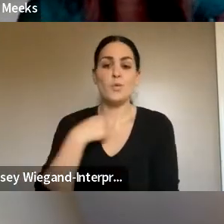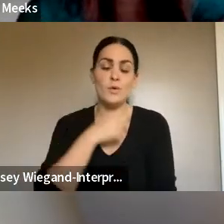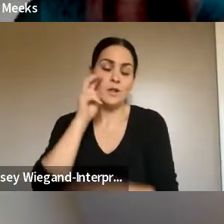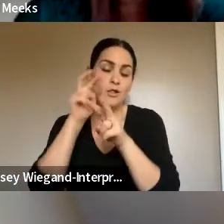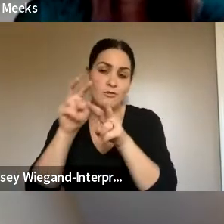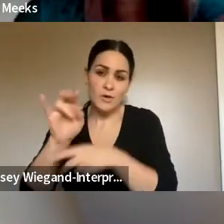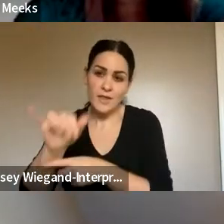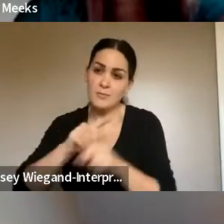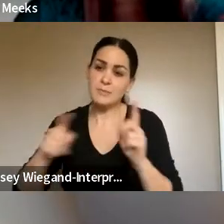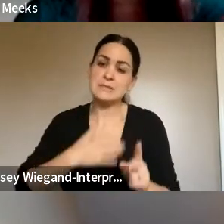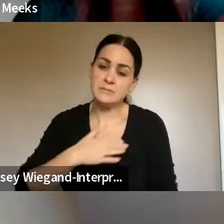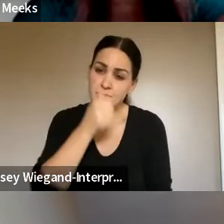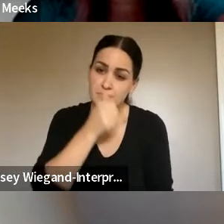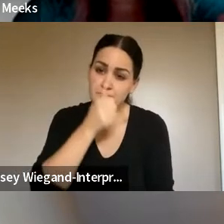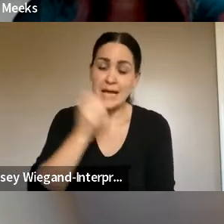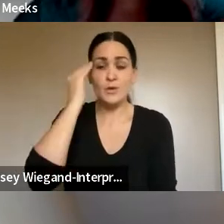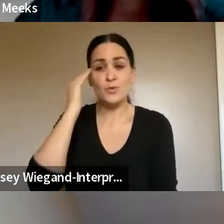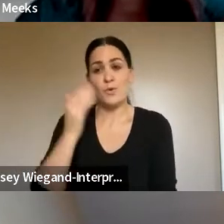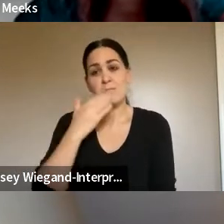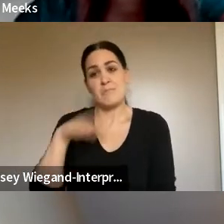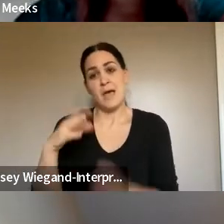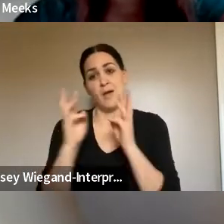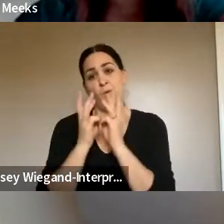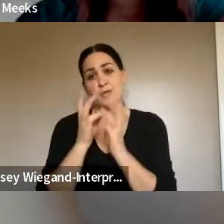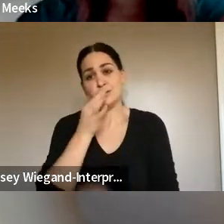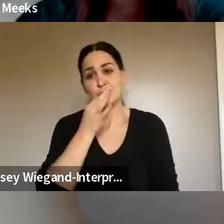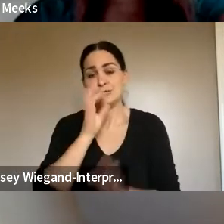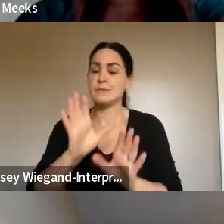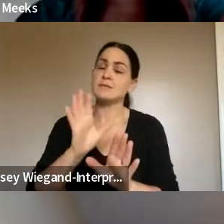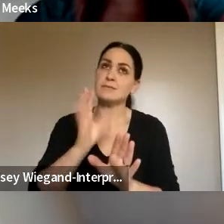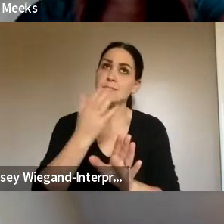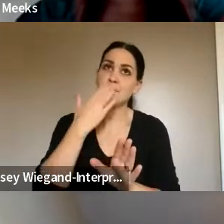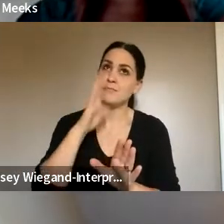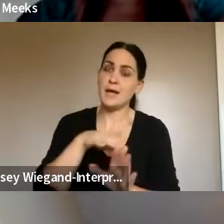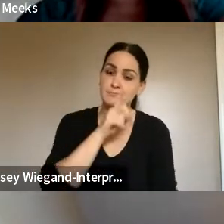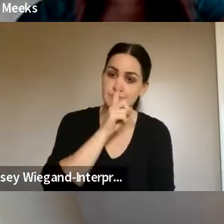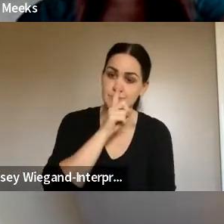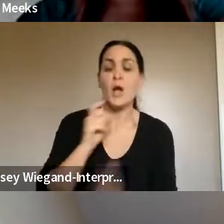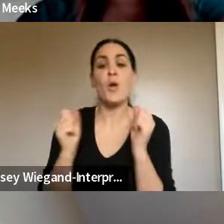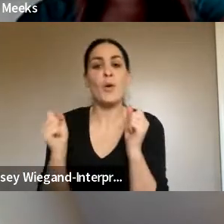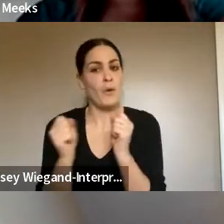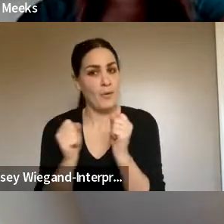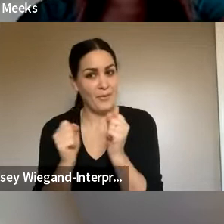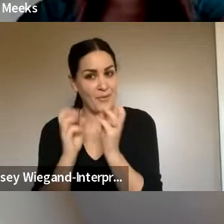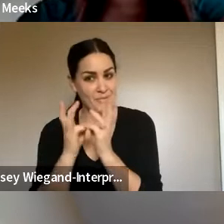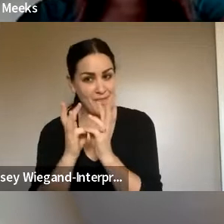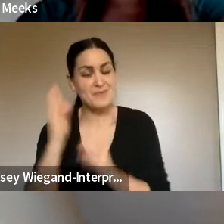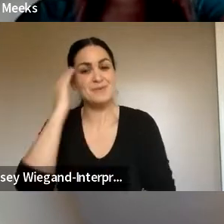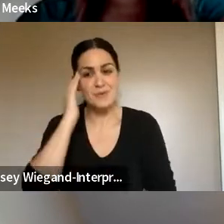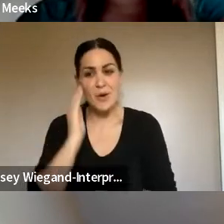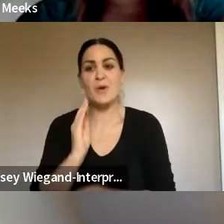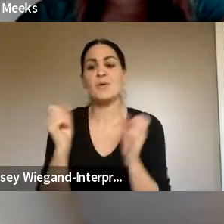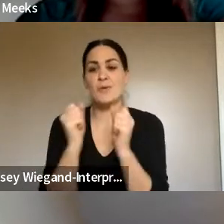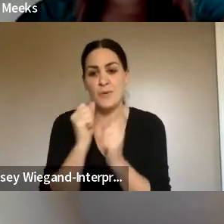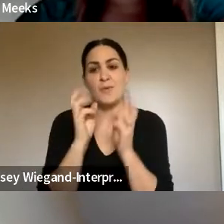Just be patient. I know the bad weather is going to be coming. I'm not going to call it bad weather. I'm going to call it cold weather. You know, the cold weather is going to be